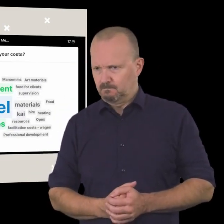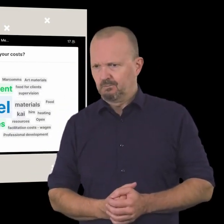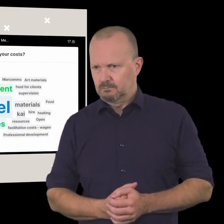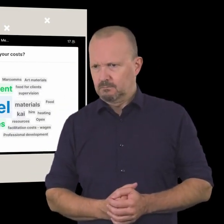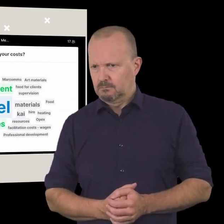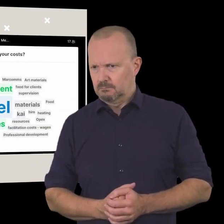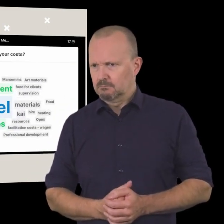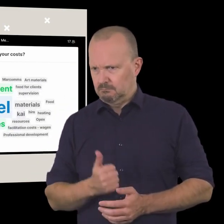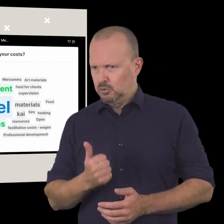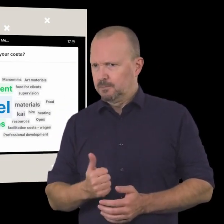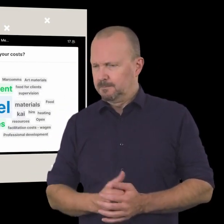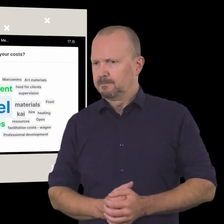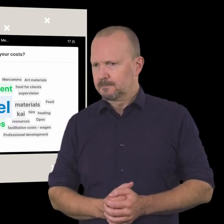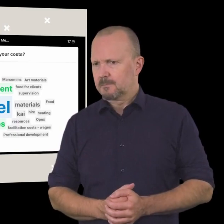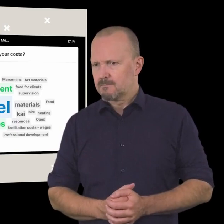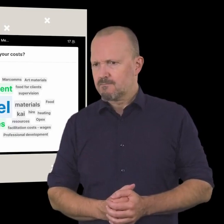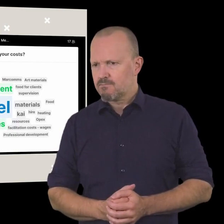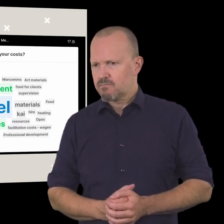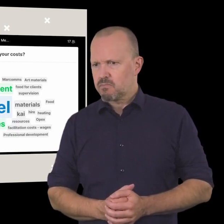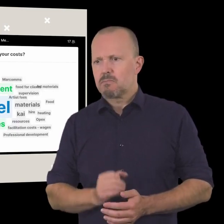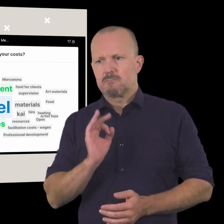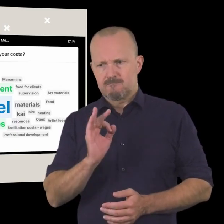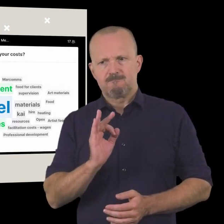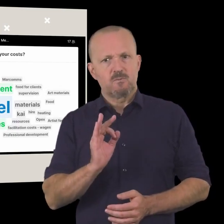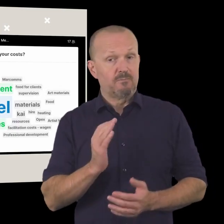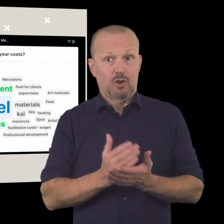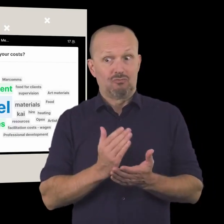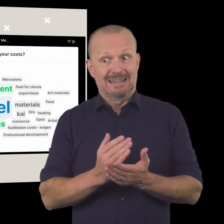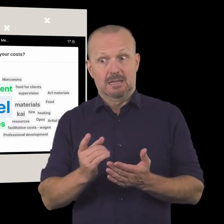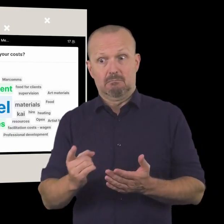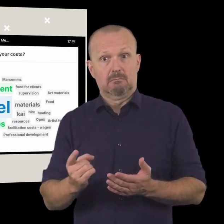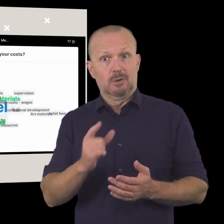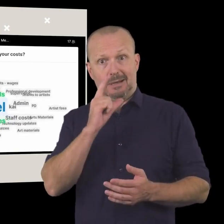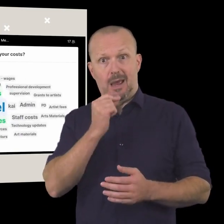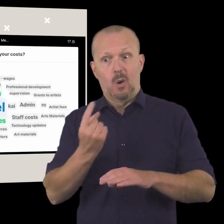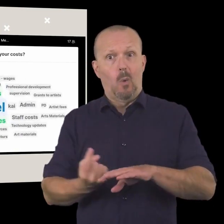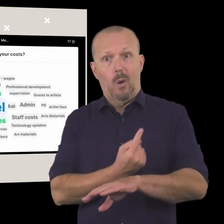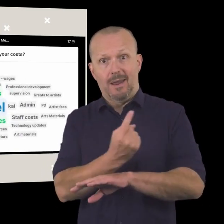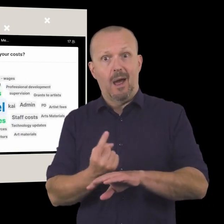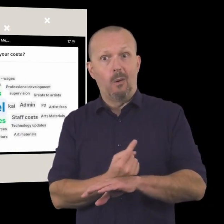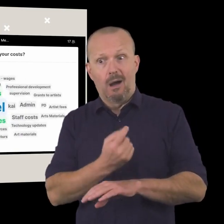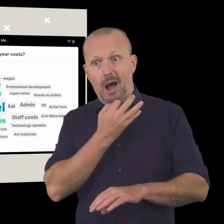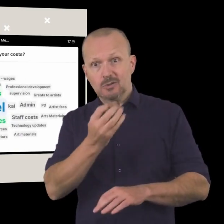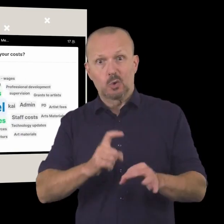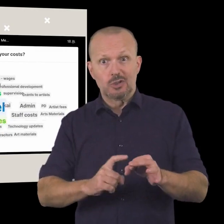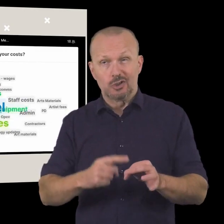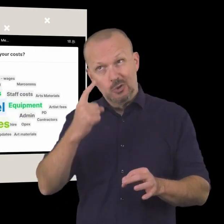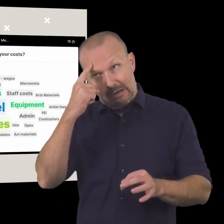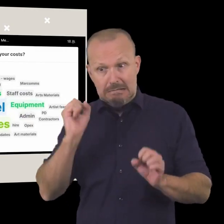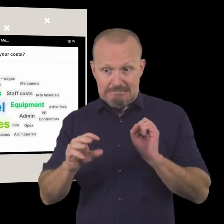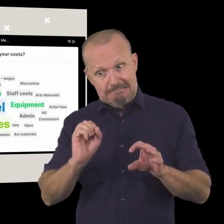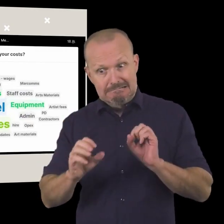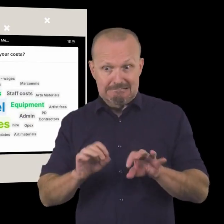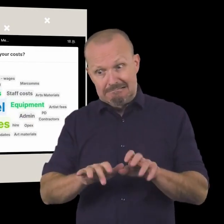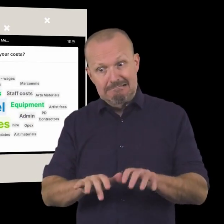brilliant brilliant brilliant okay so we could spend the whole of the session uh asking that